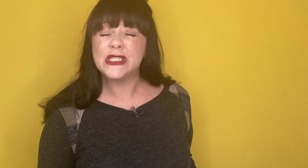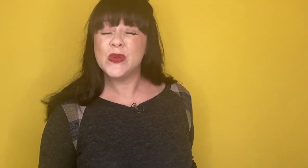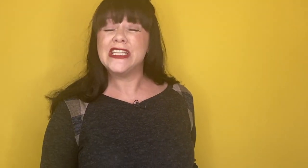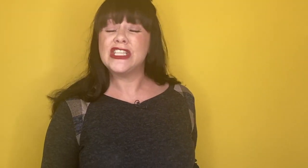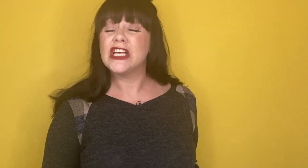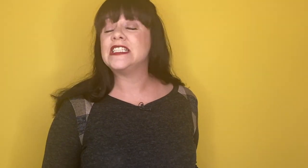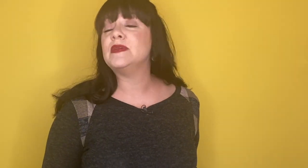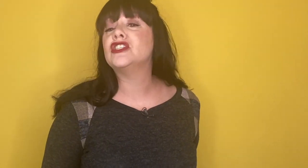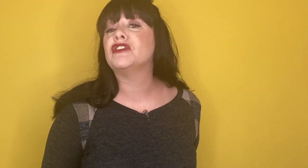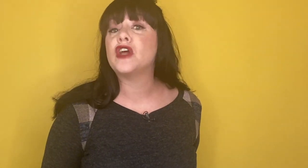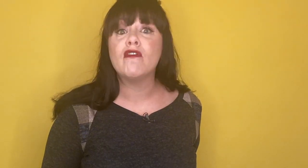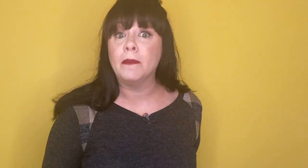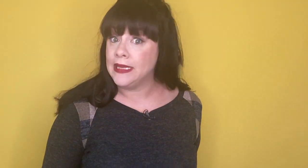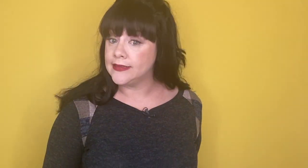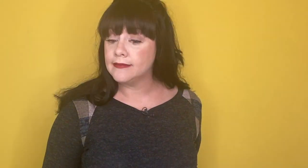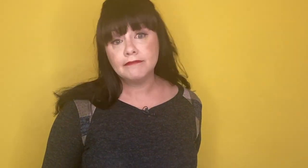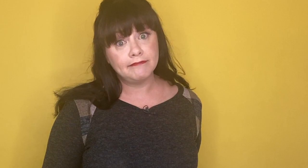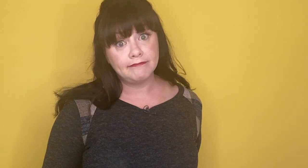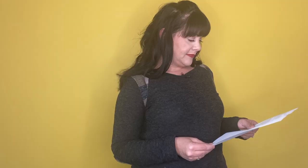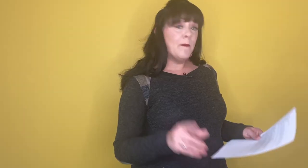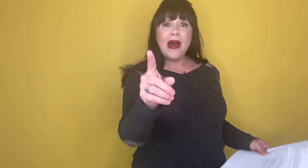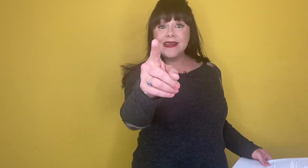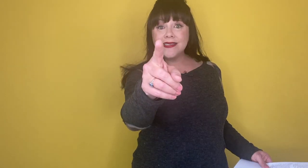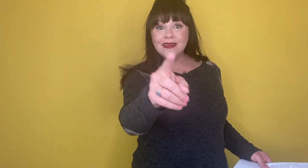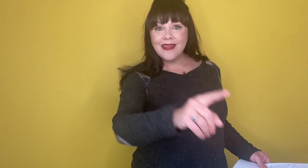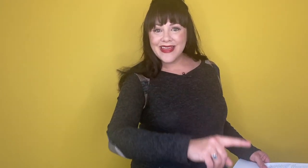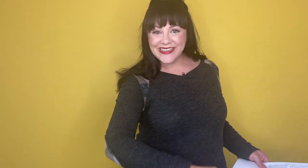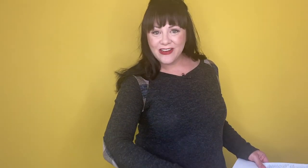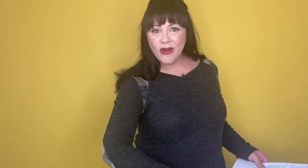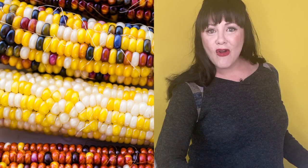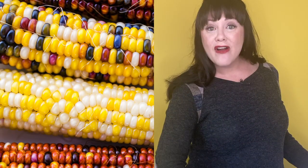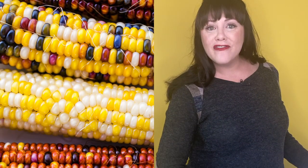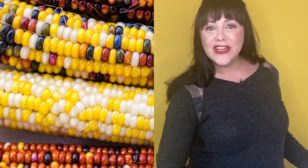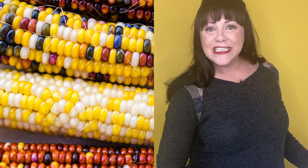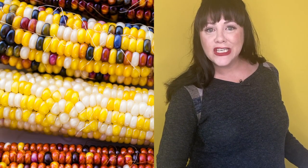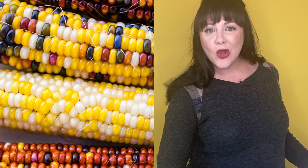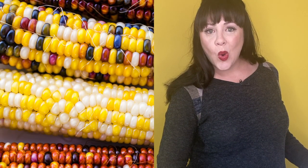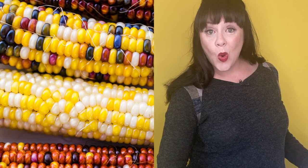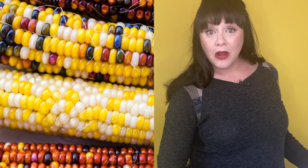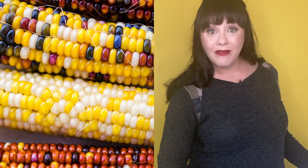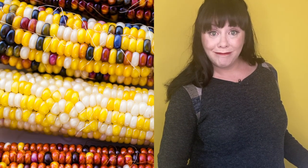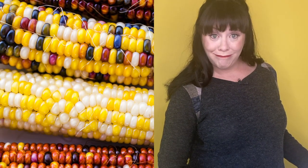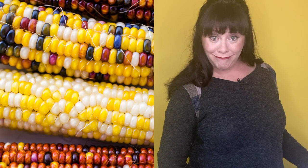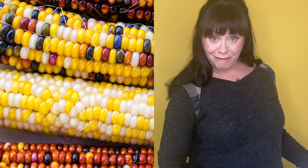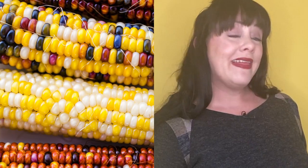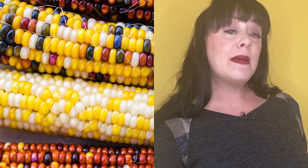sweet sauce to be served over meat. But they did grow flint corn. That's a